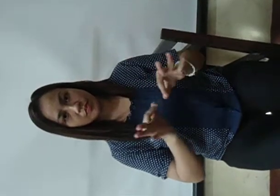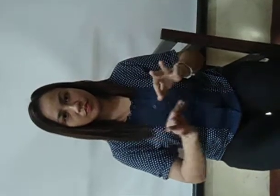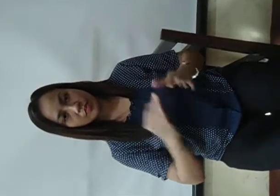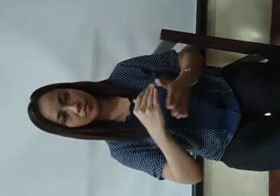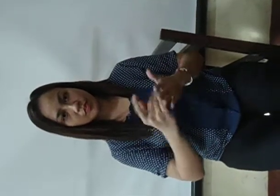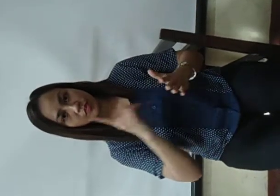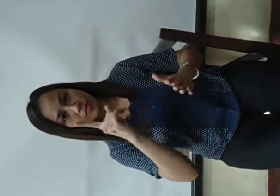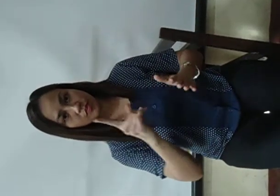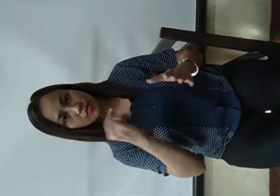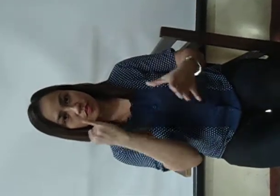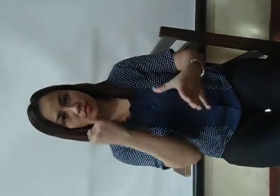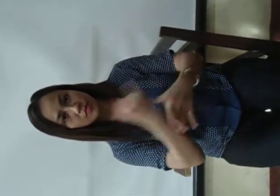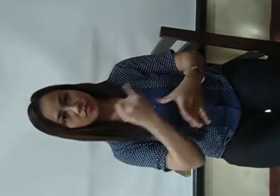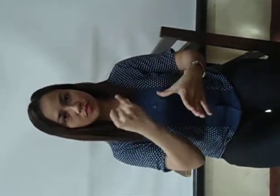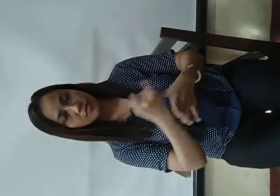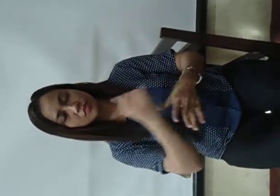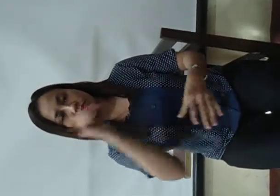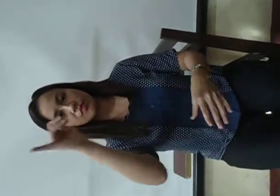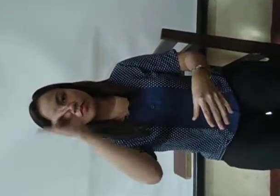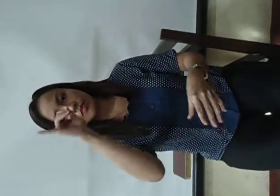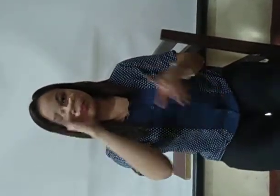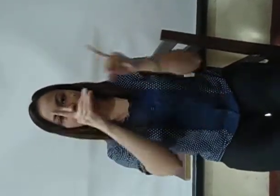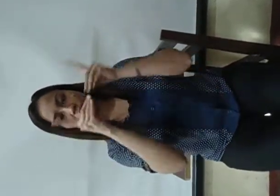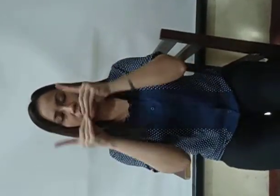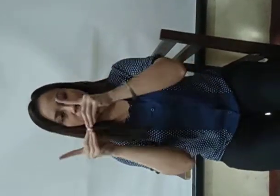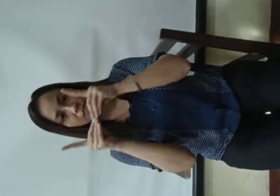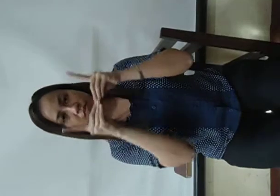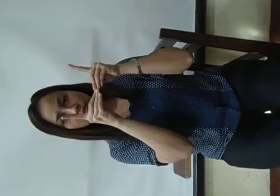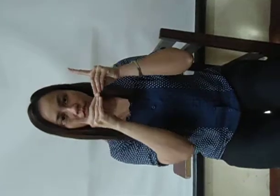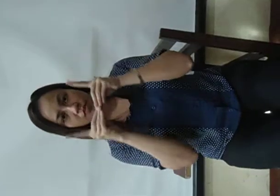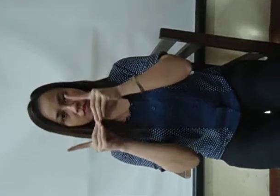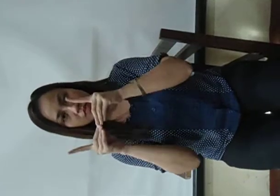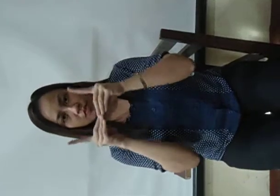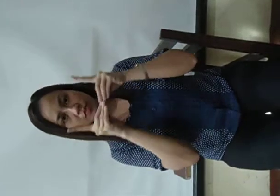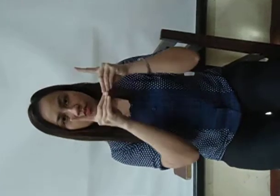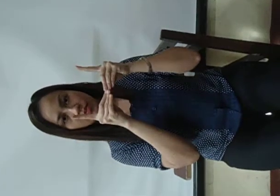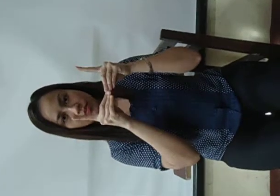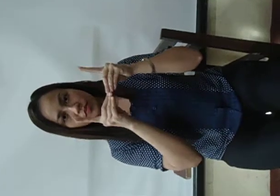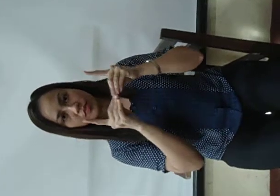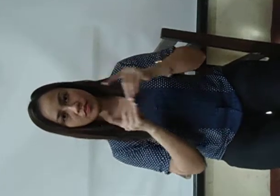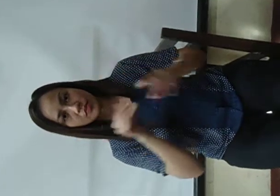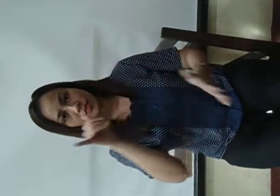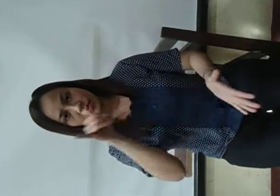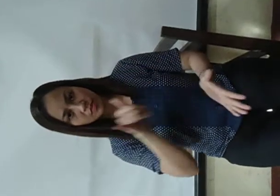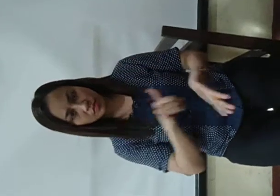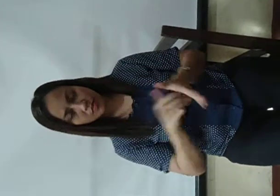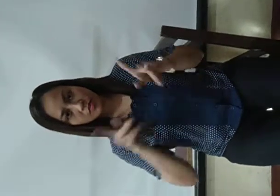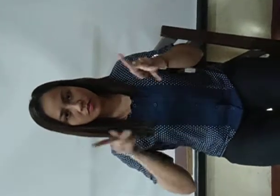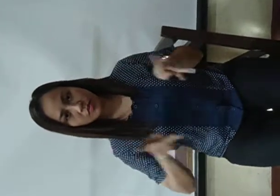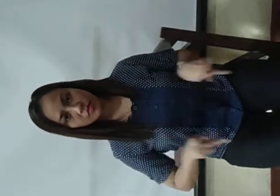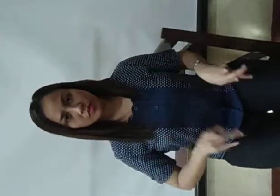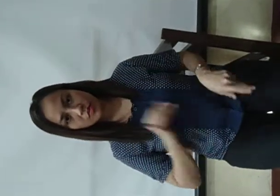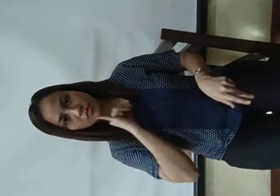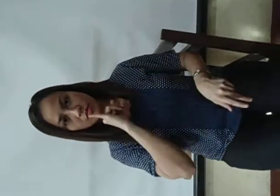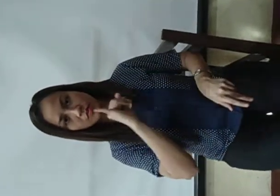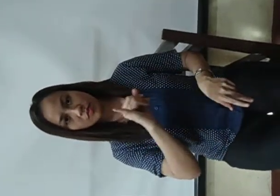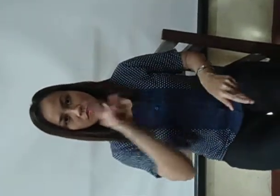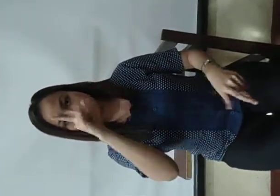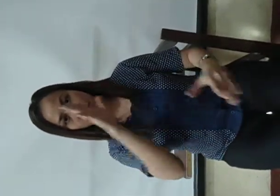due to alcohol or drugs, that person is deemed incapable